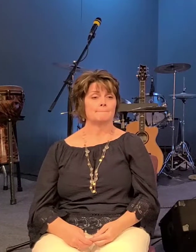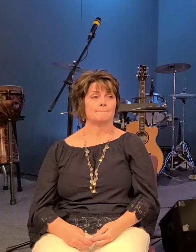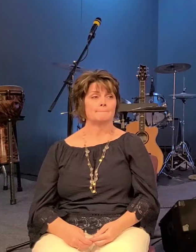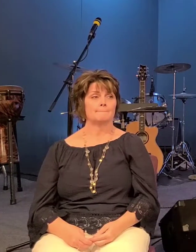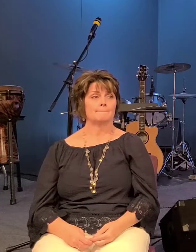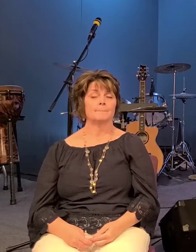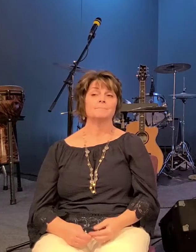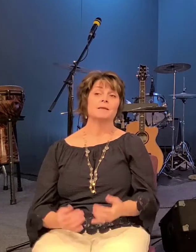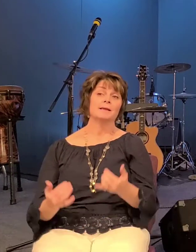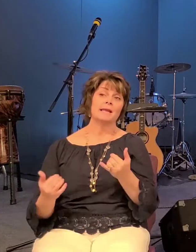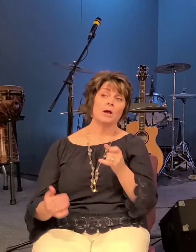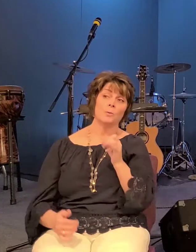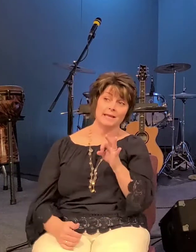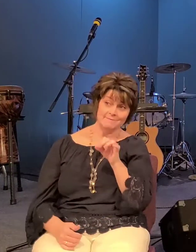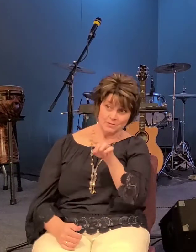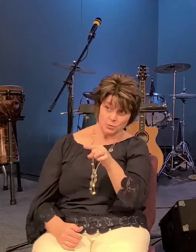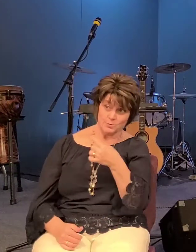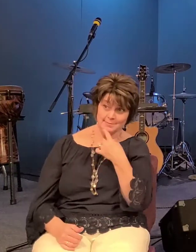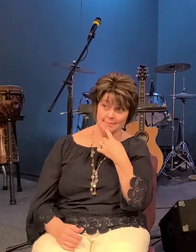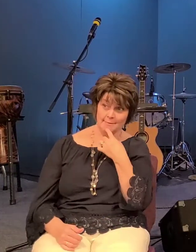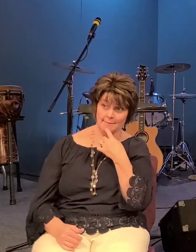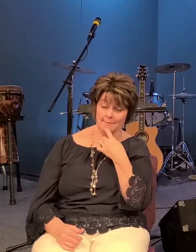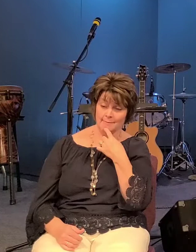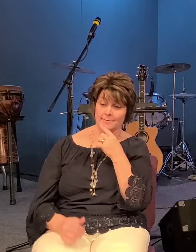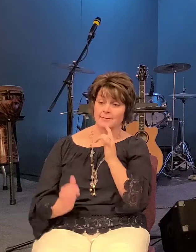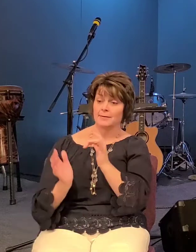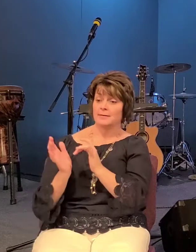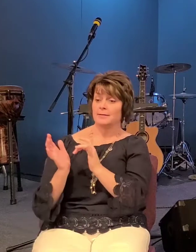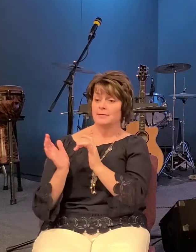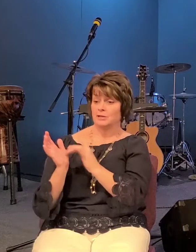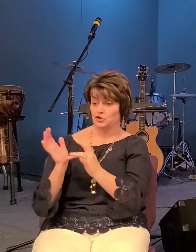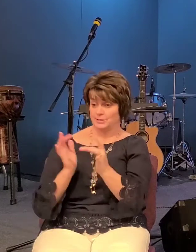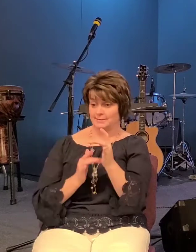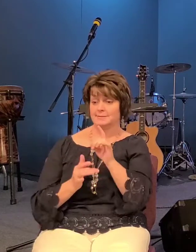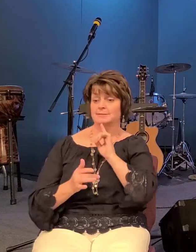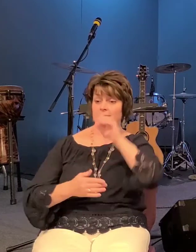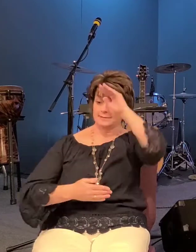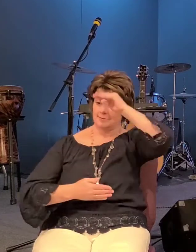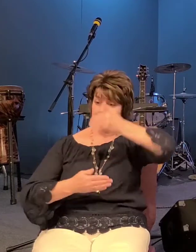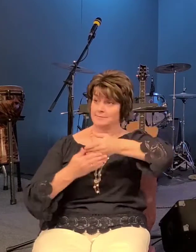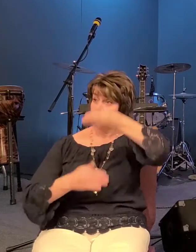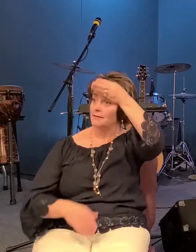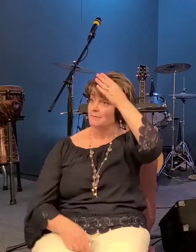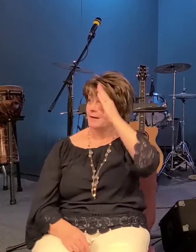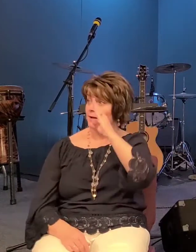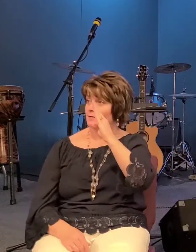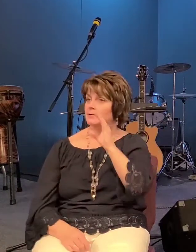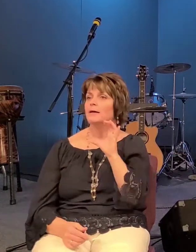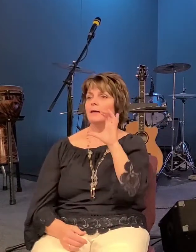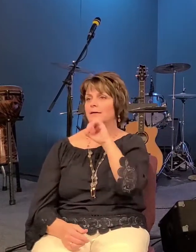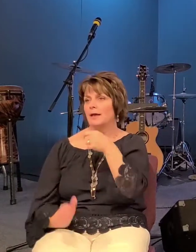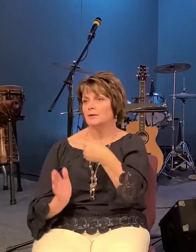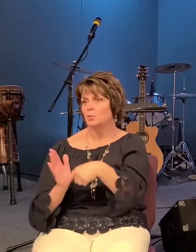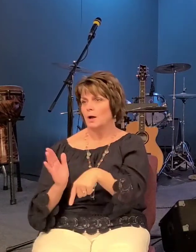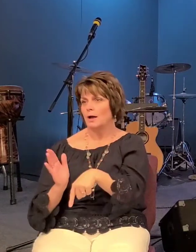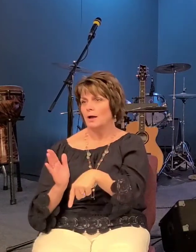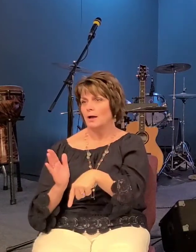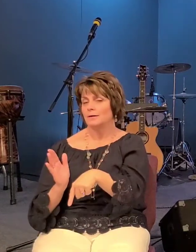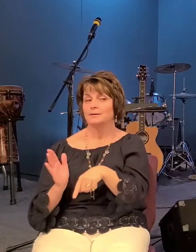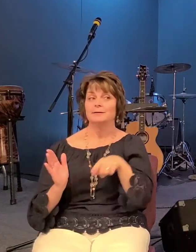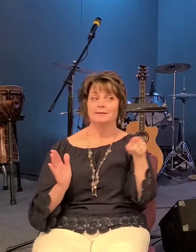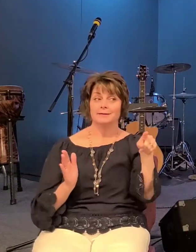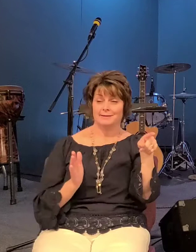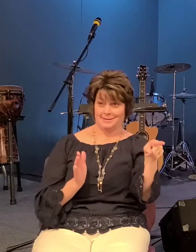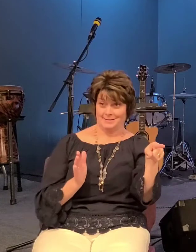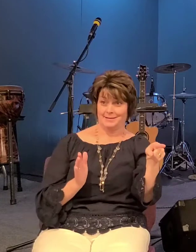now if you say that he is the son of god guess what he's got a claim on your life